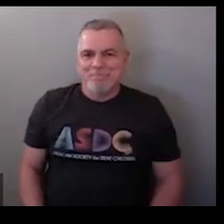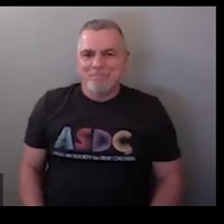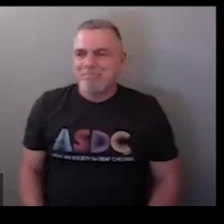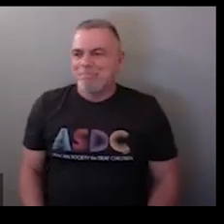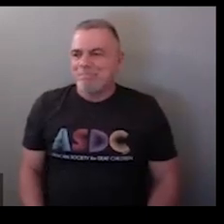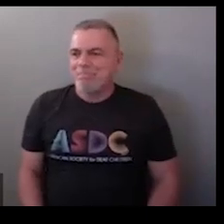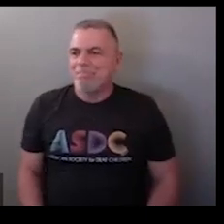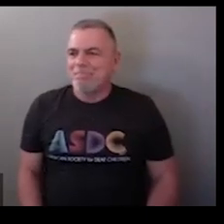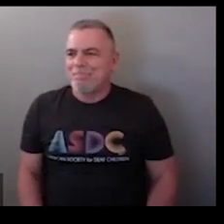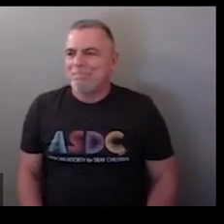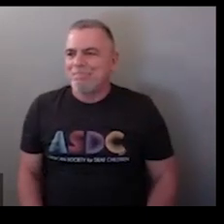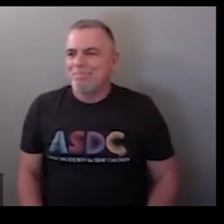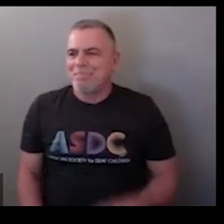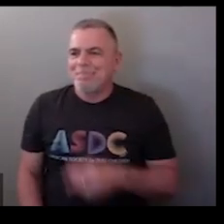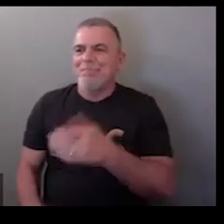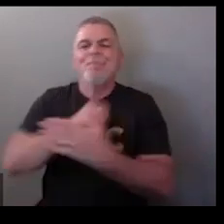present day